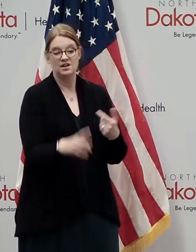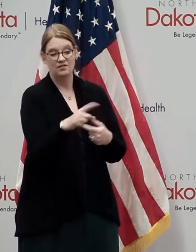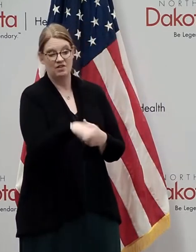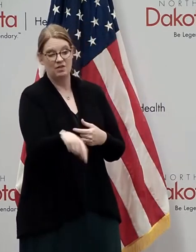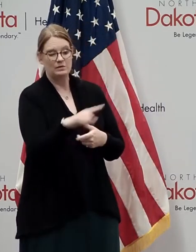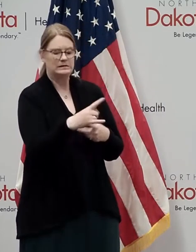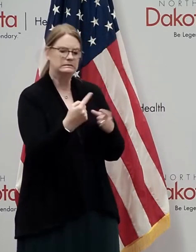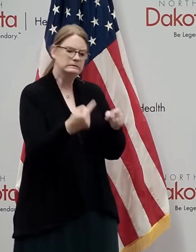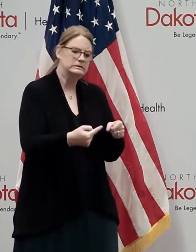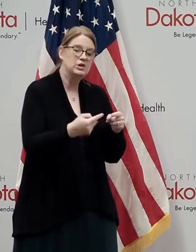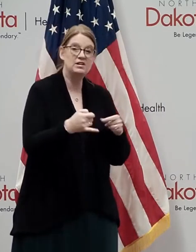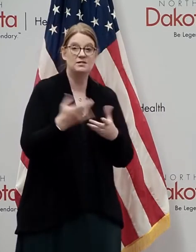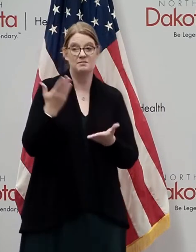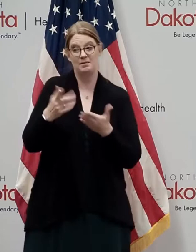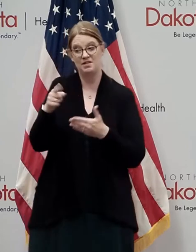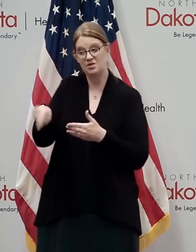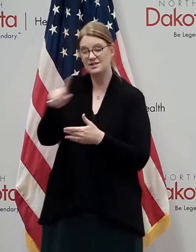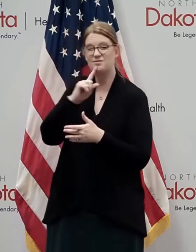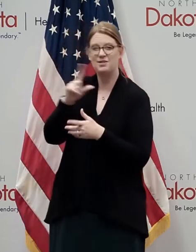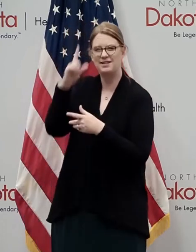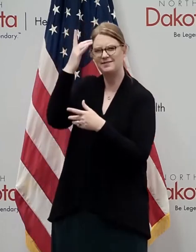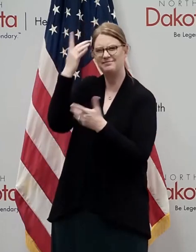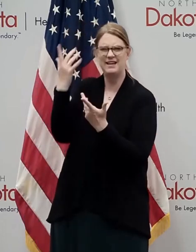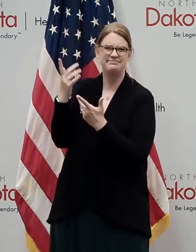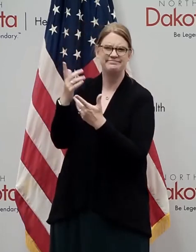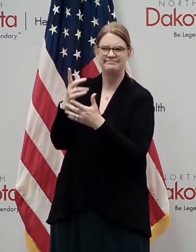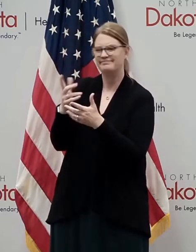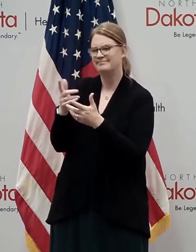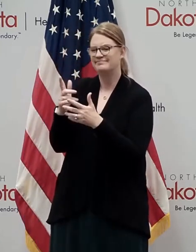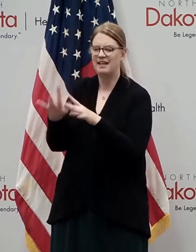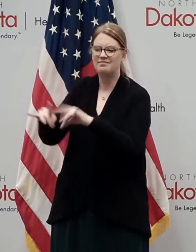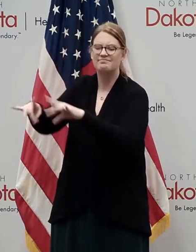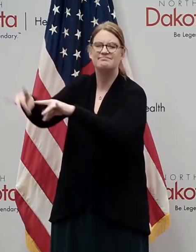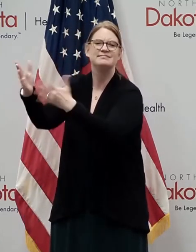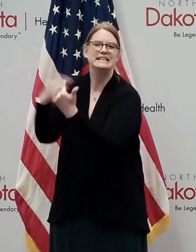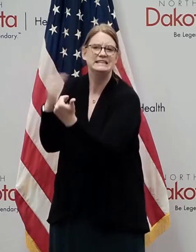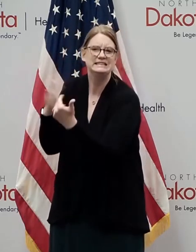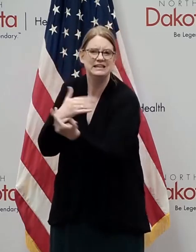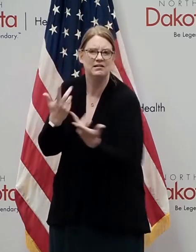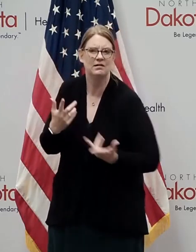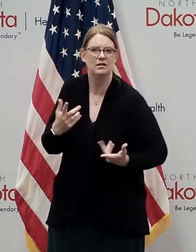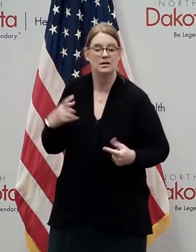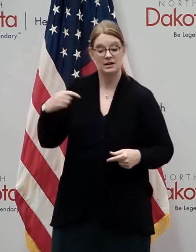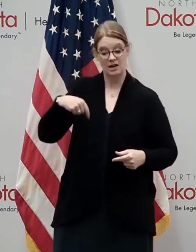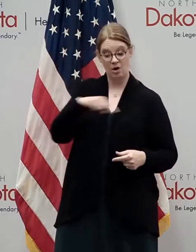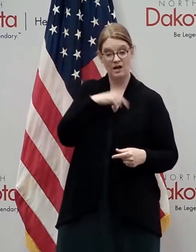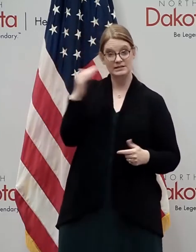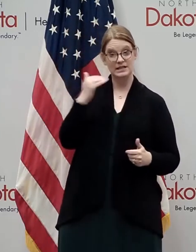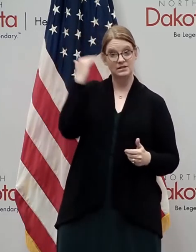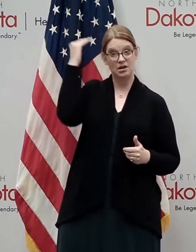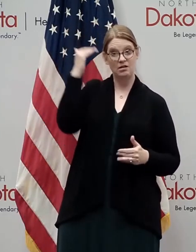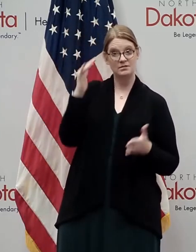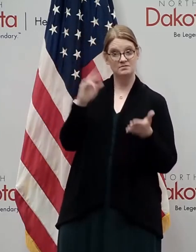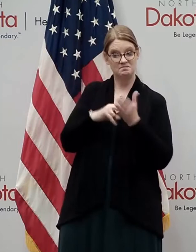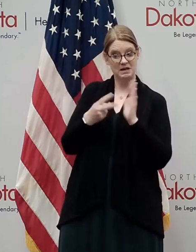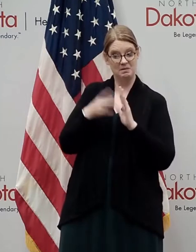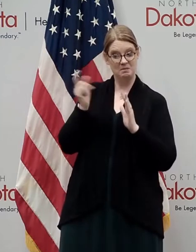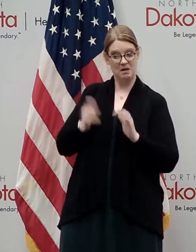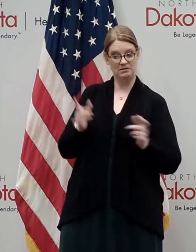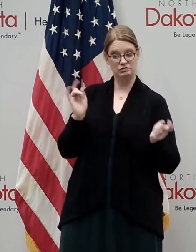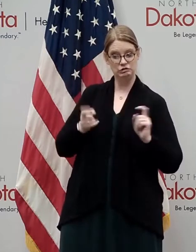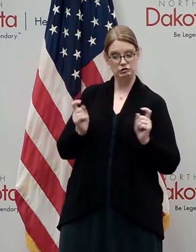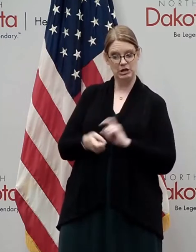in ways that we can and using all the tools that we have. And that's going to mean for us as adults that we have to do things differently. And